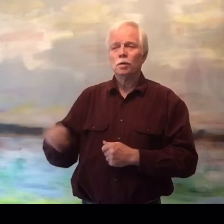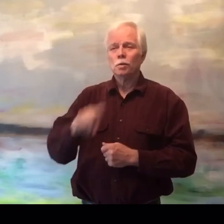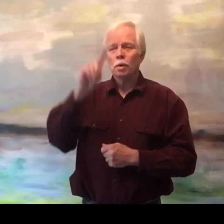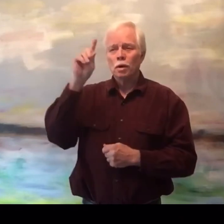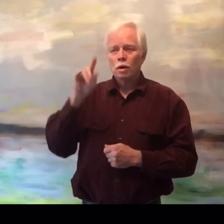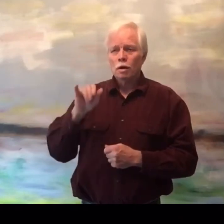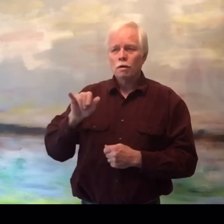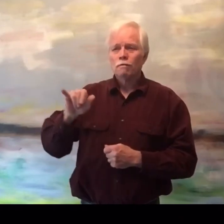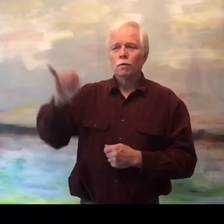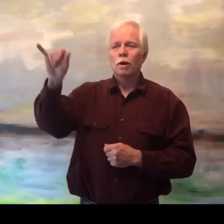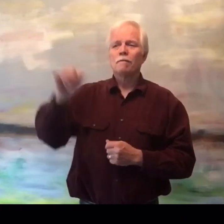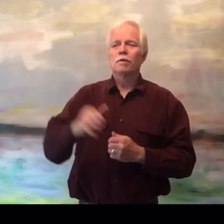forever.